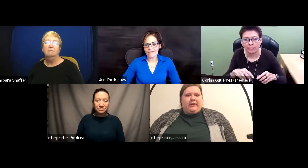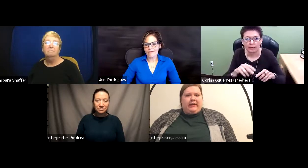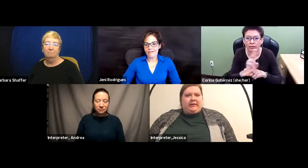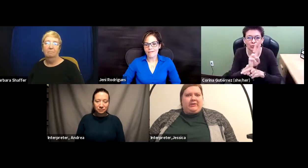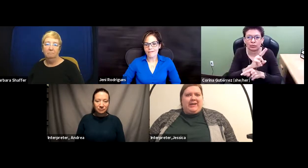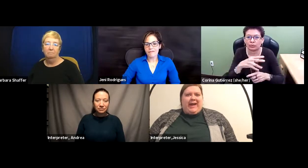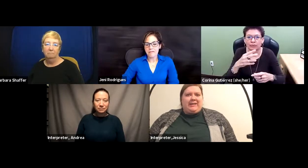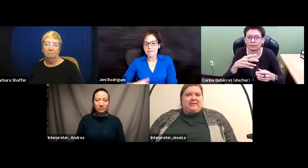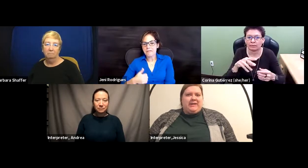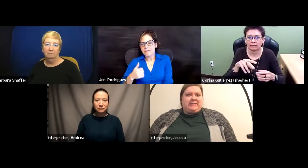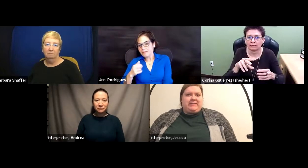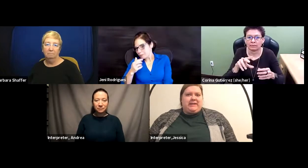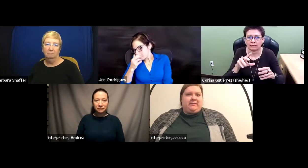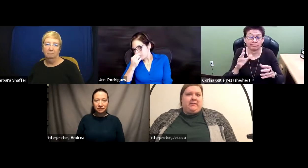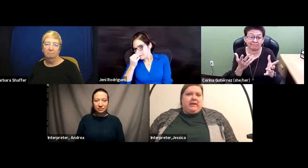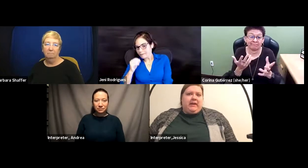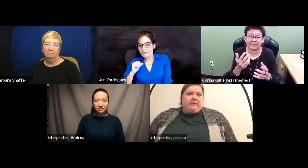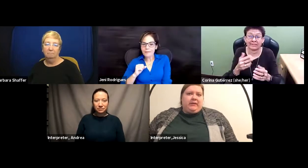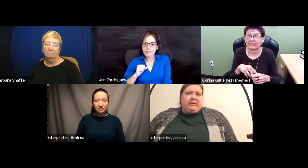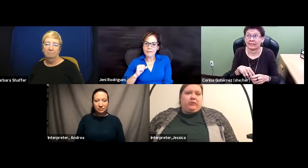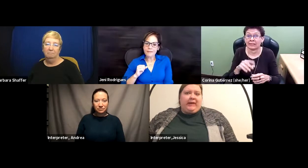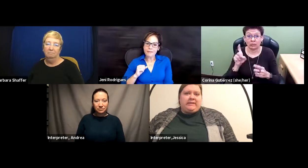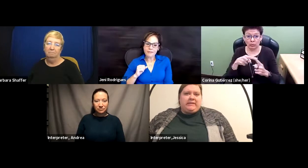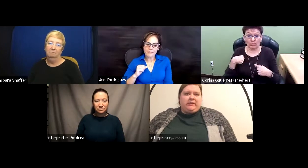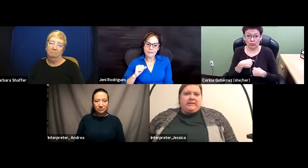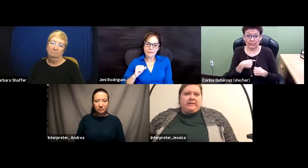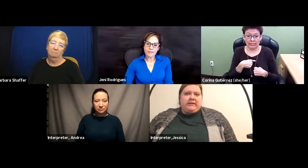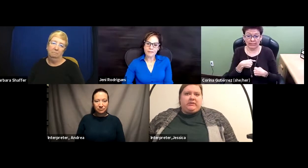technology as advances have, have really been great in recent years.